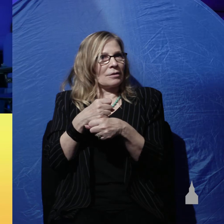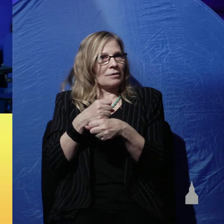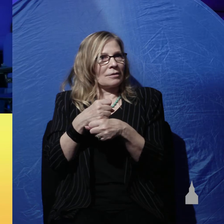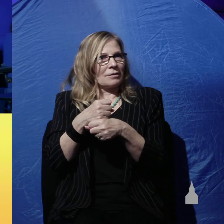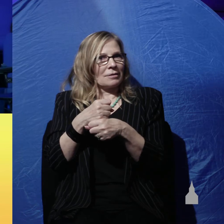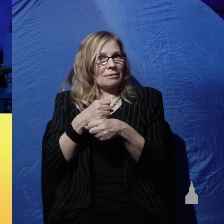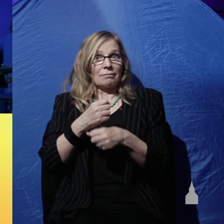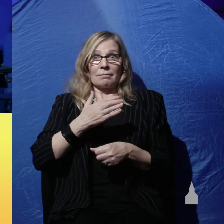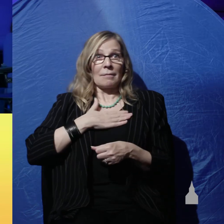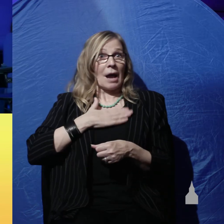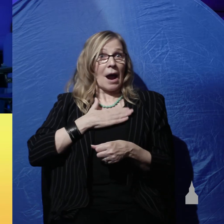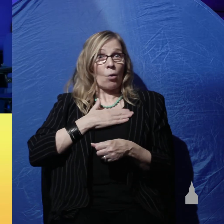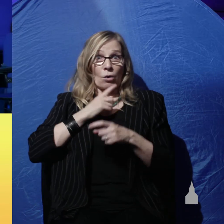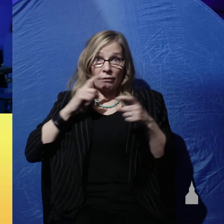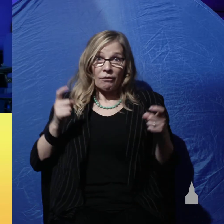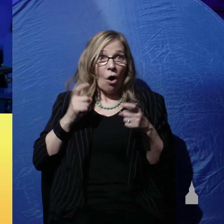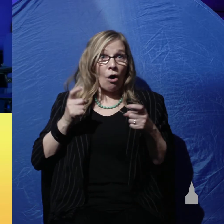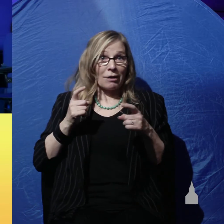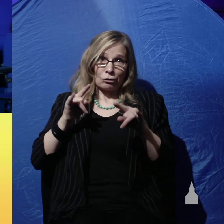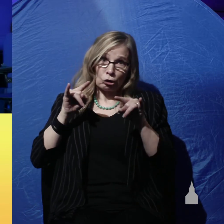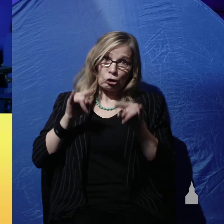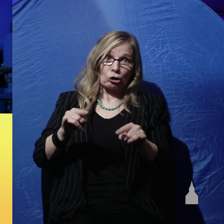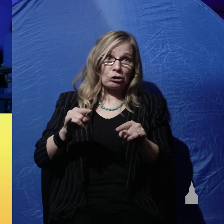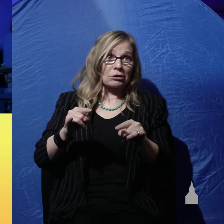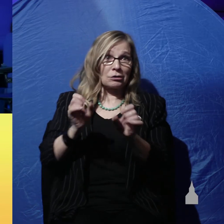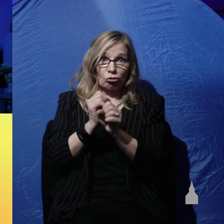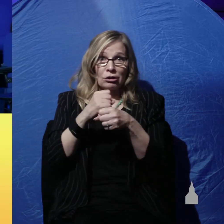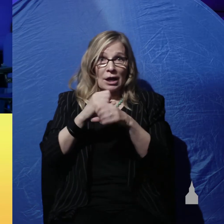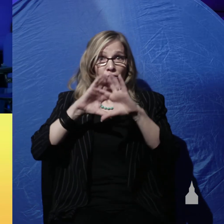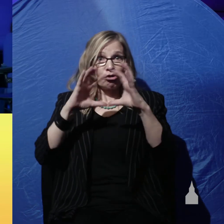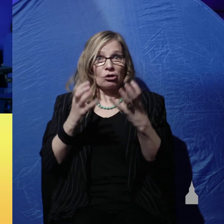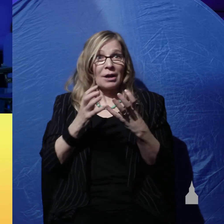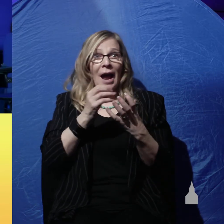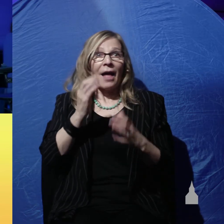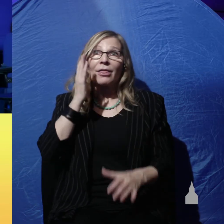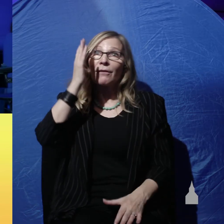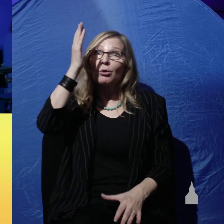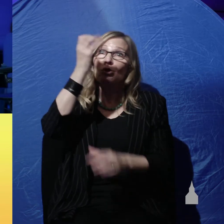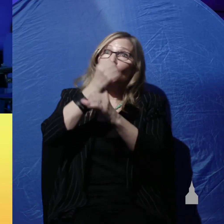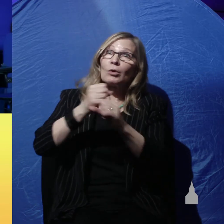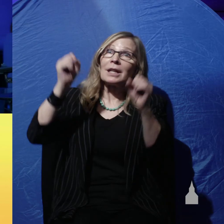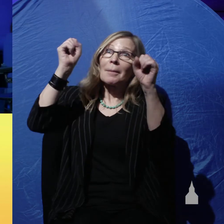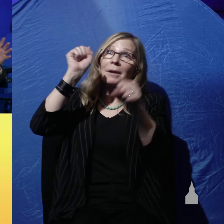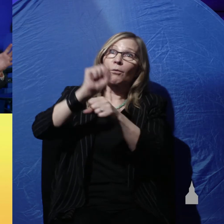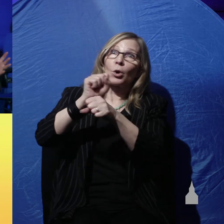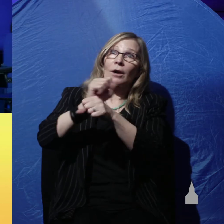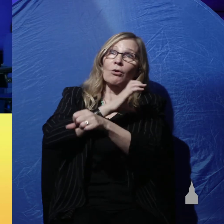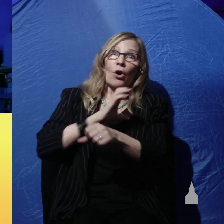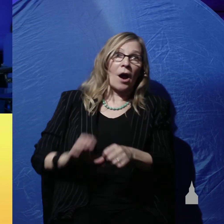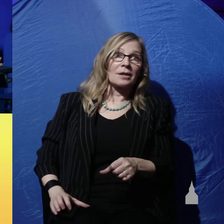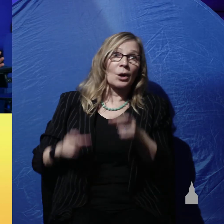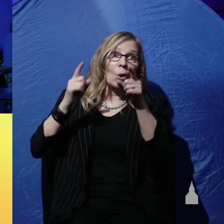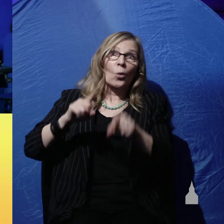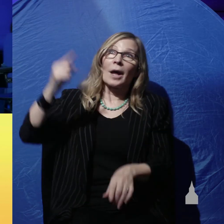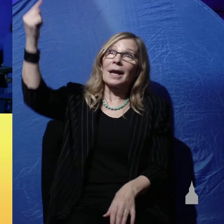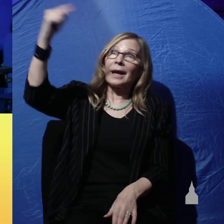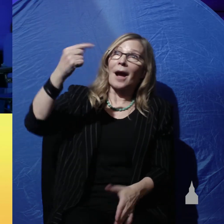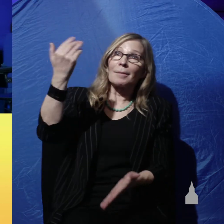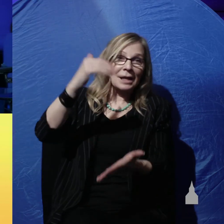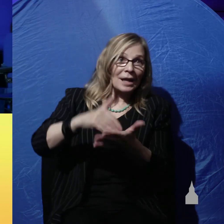about our fallen cursed creation and what it says about the future redemptive work of Christ when he comes again to create a new heavens and a new